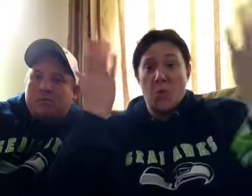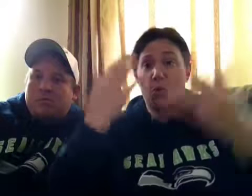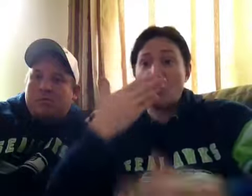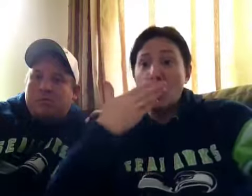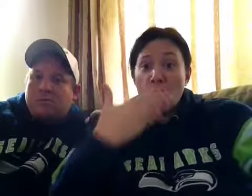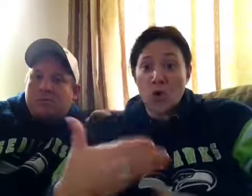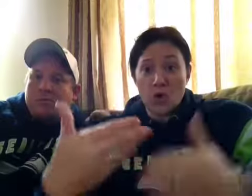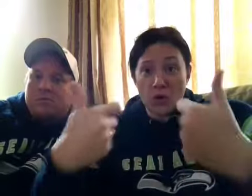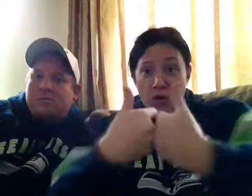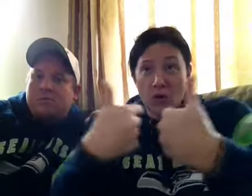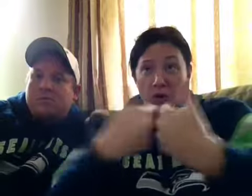adoption!